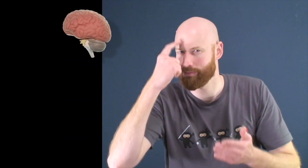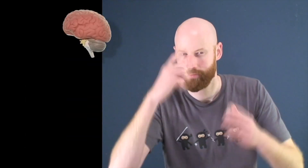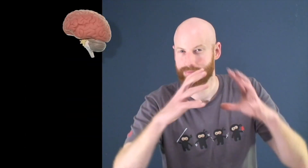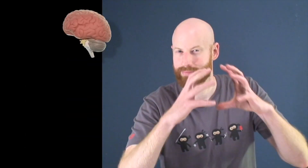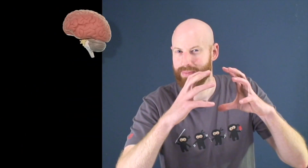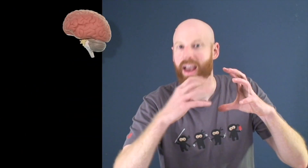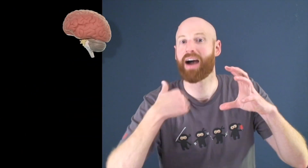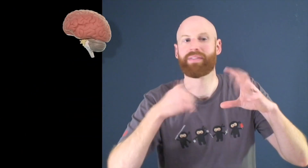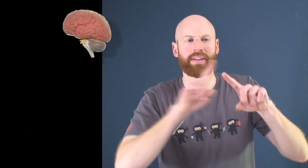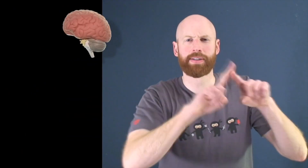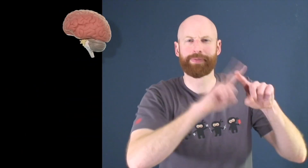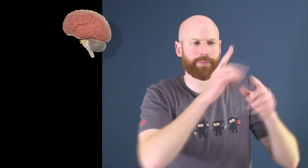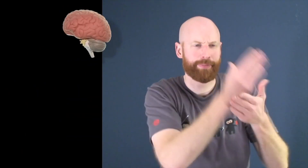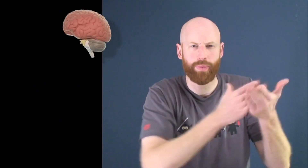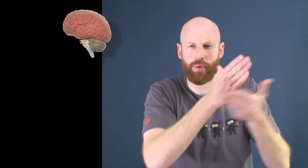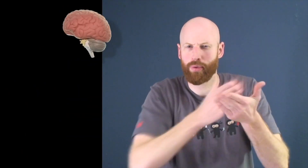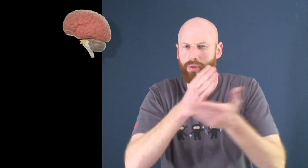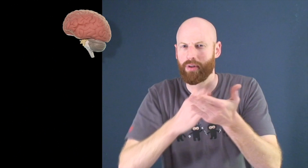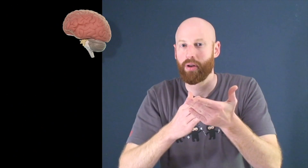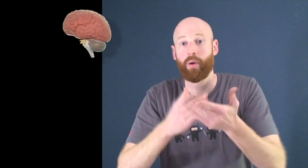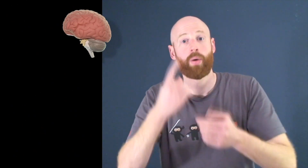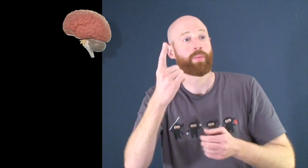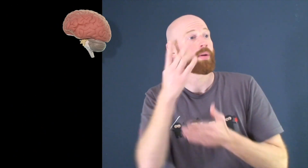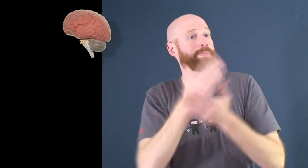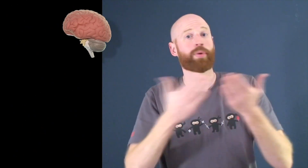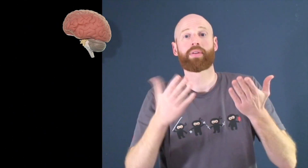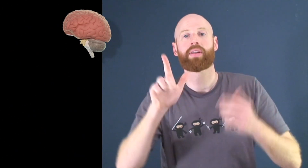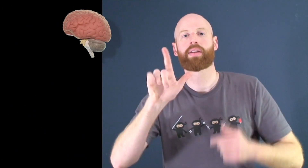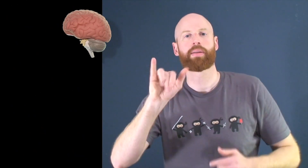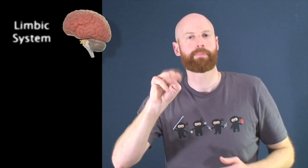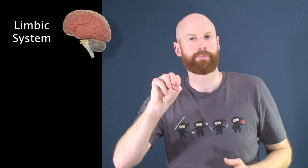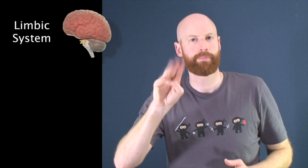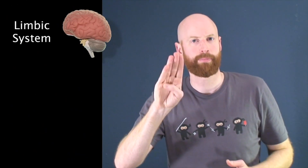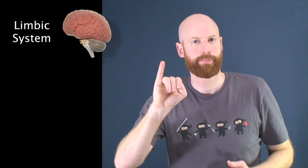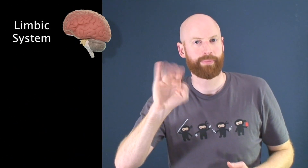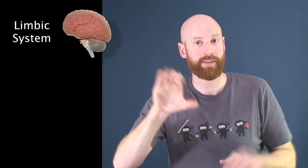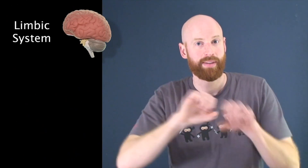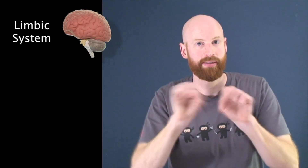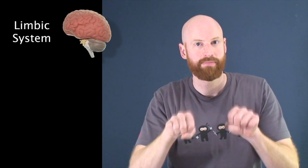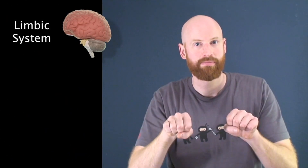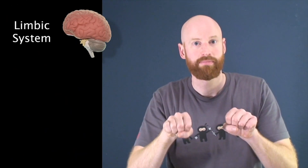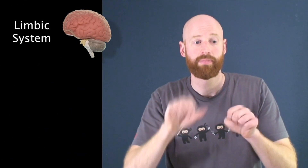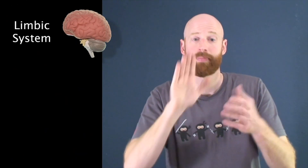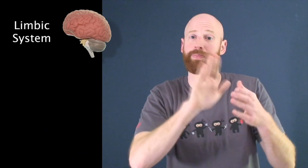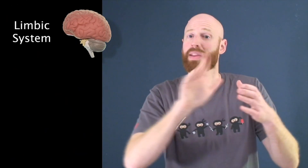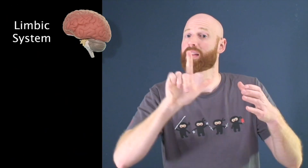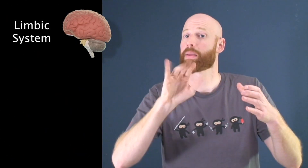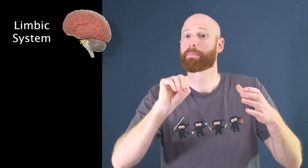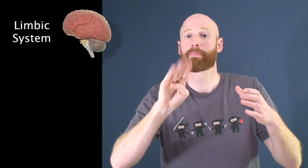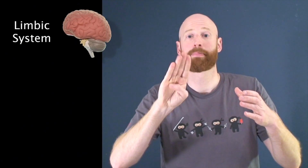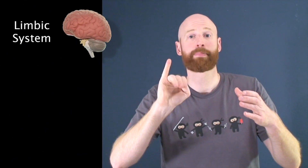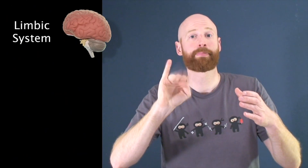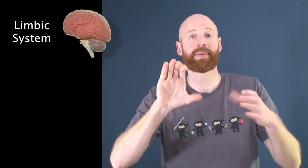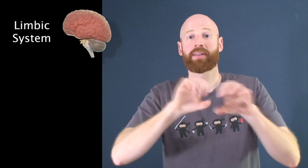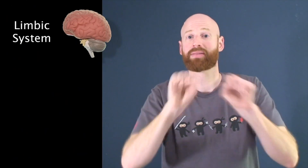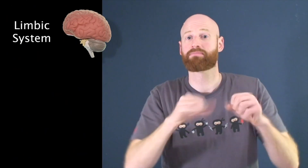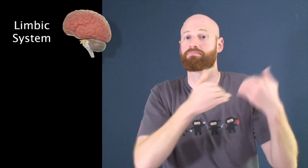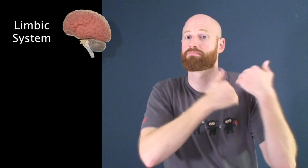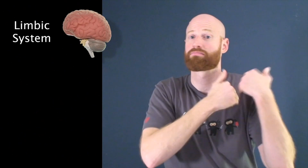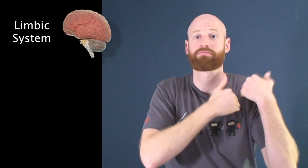the brain has different parts one of which is the limbic system the limbic system is responsible for different things